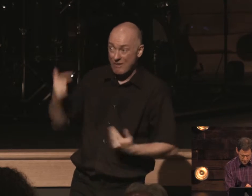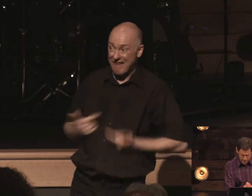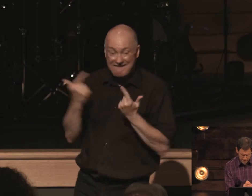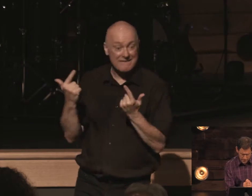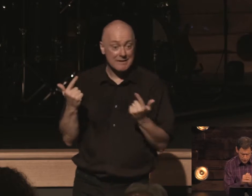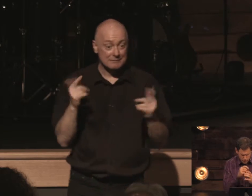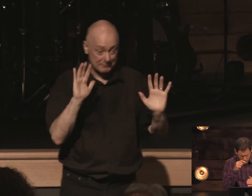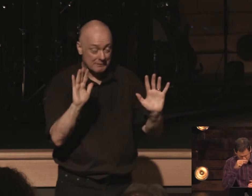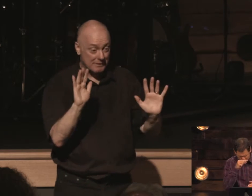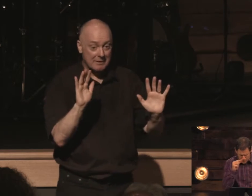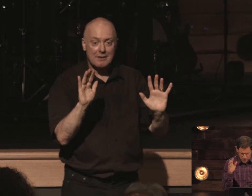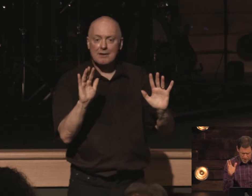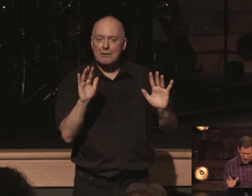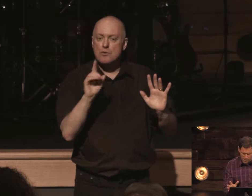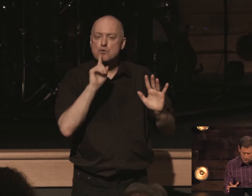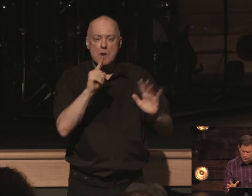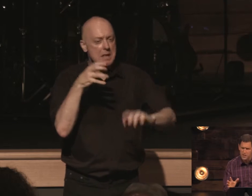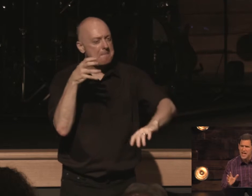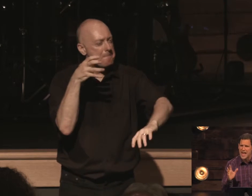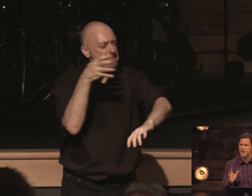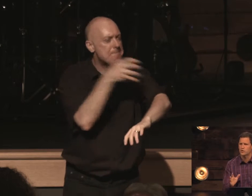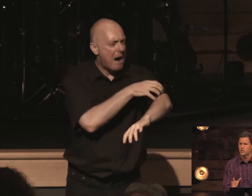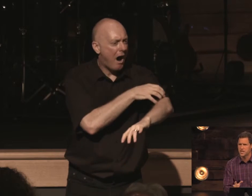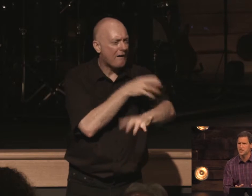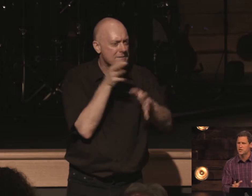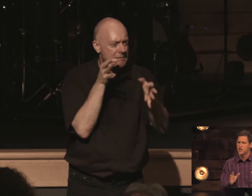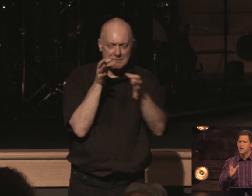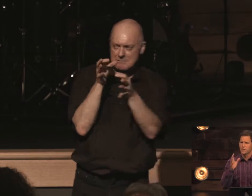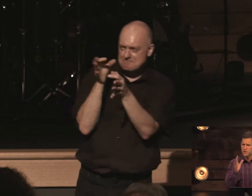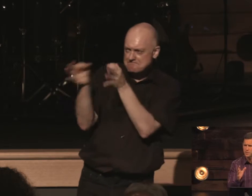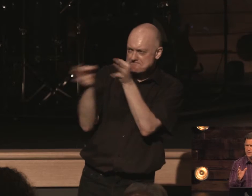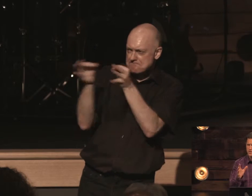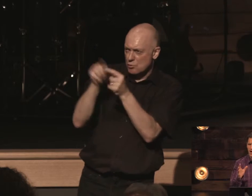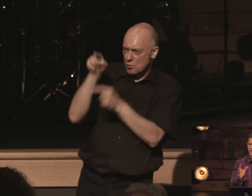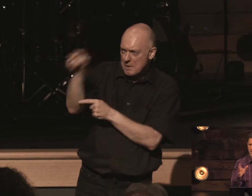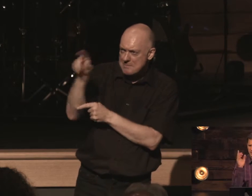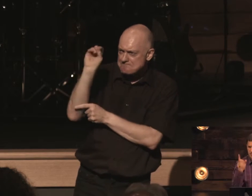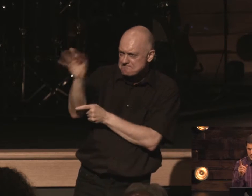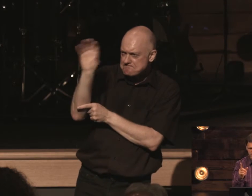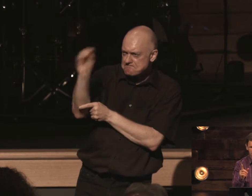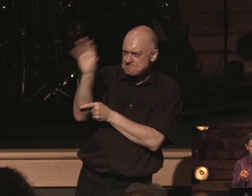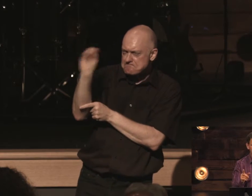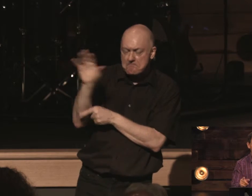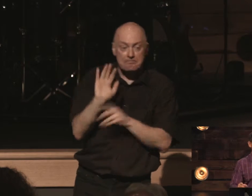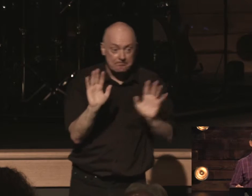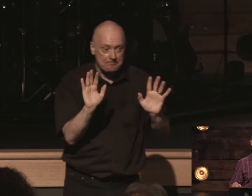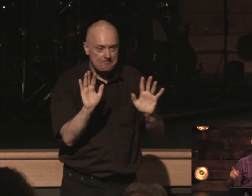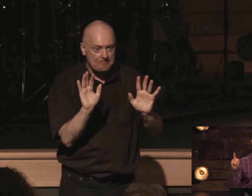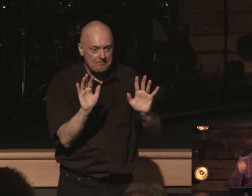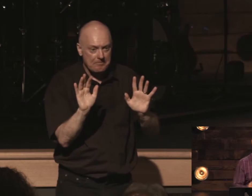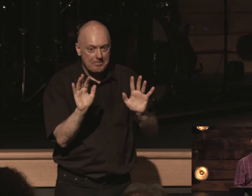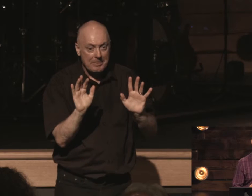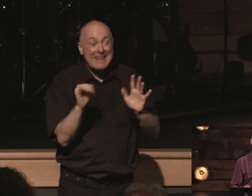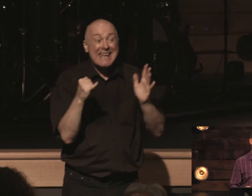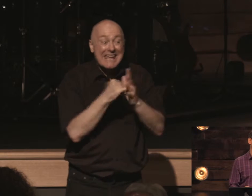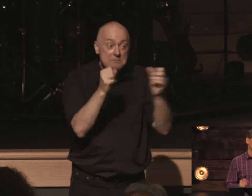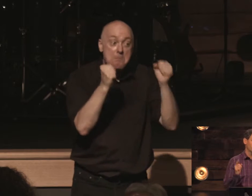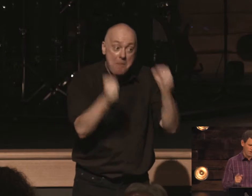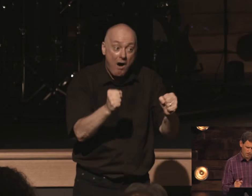this really becomes a powerful exhortation for timothy's context and listen it becomes a powerful exhortation for our